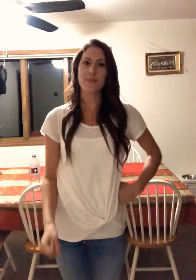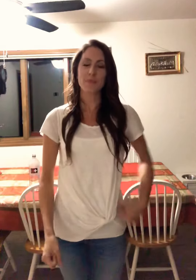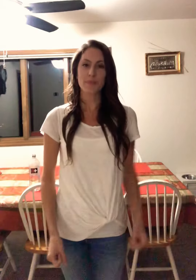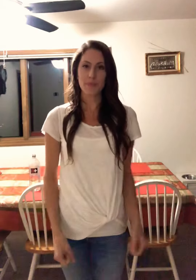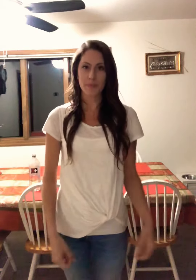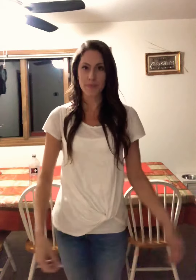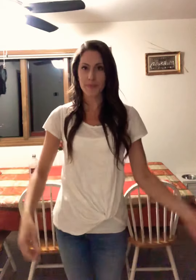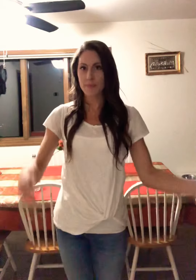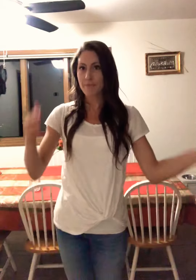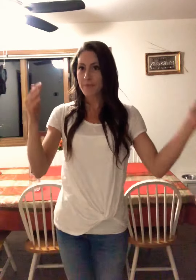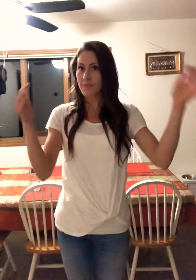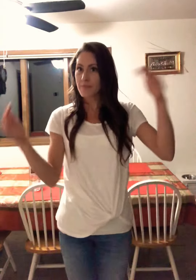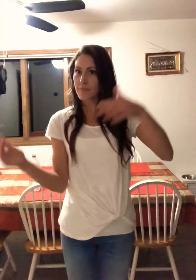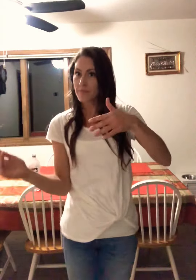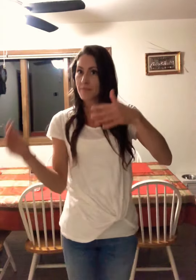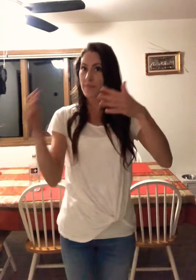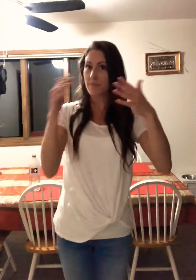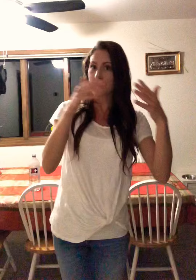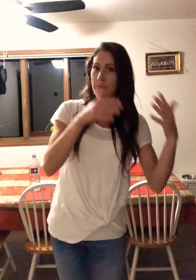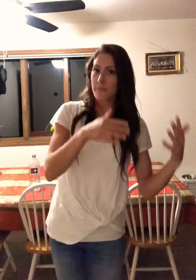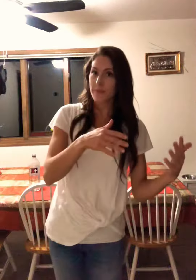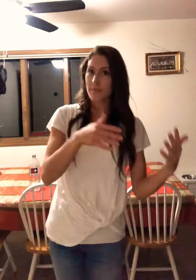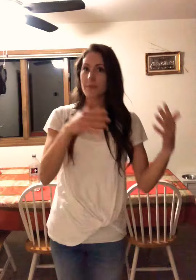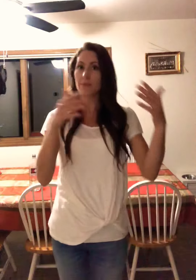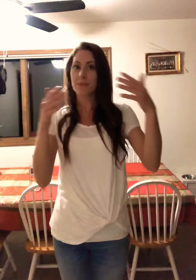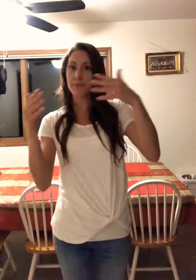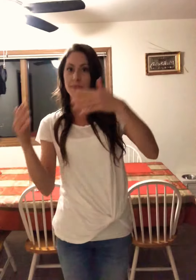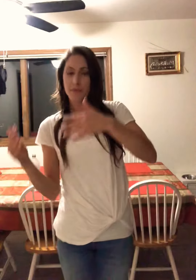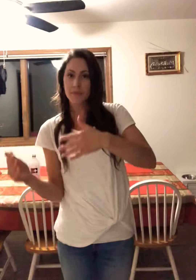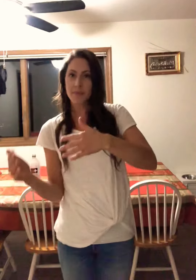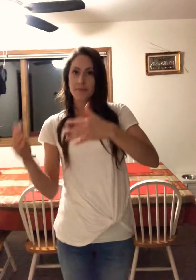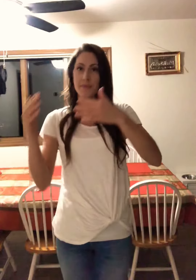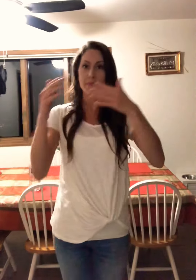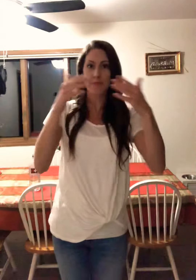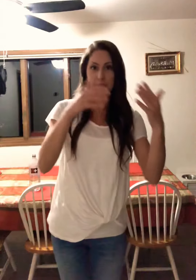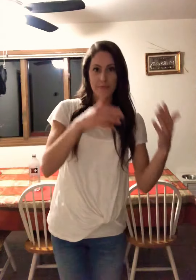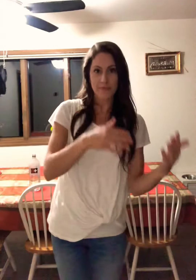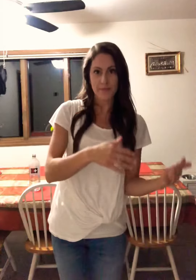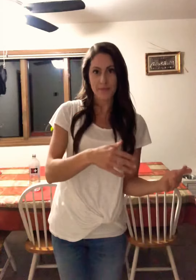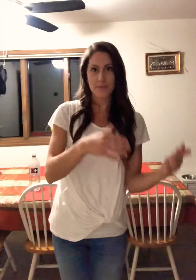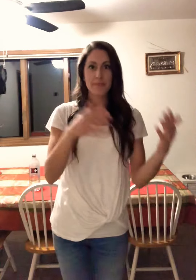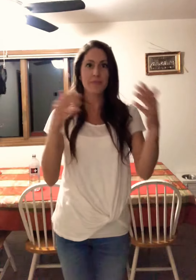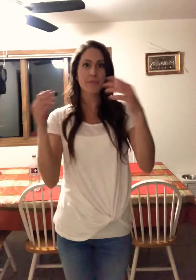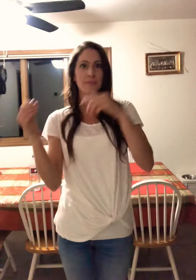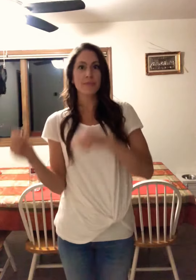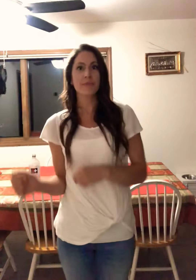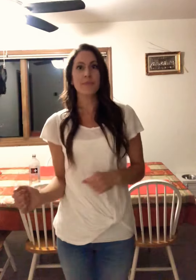and began the Hundred Years' War in